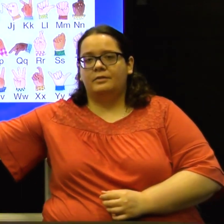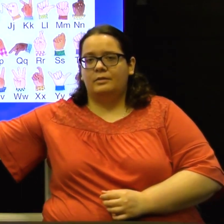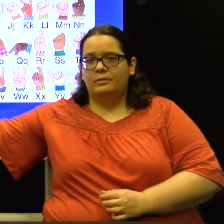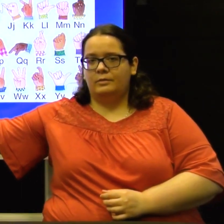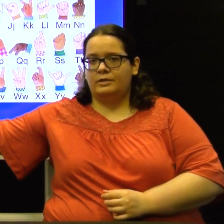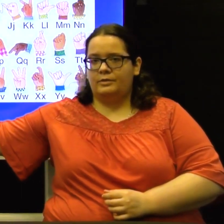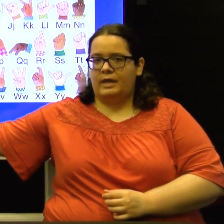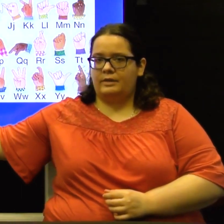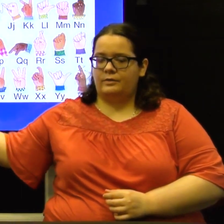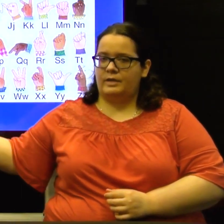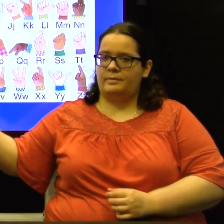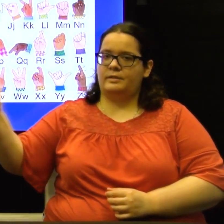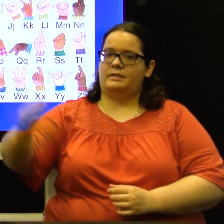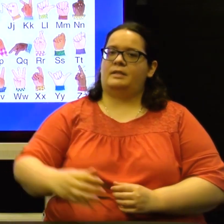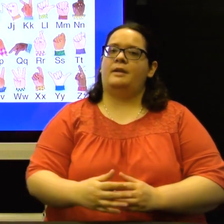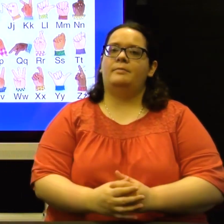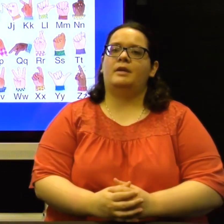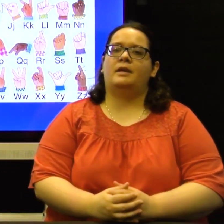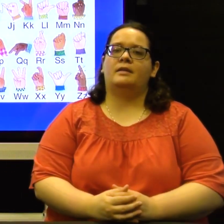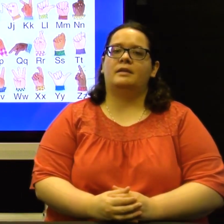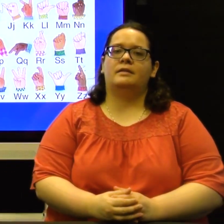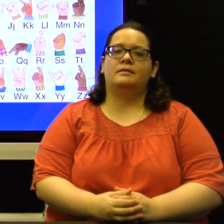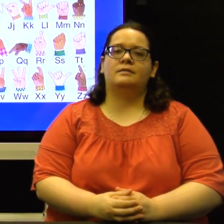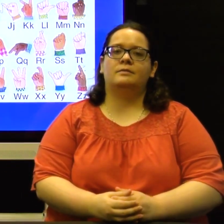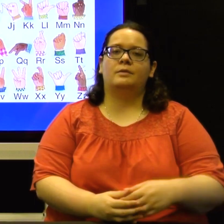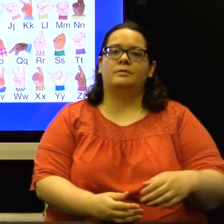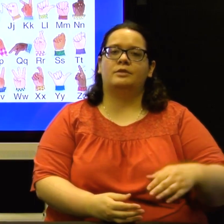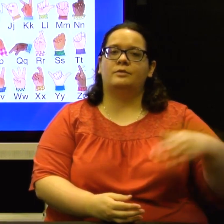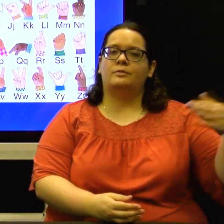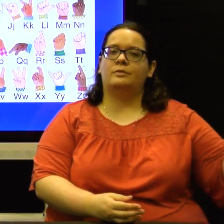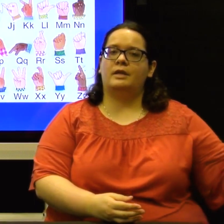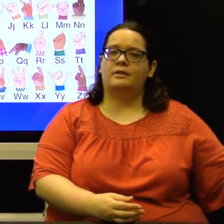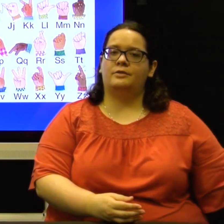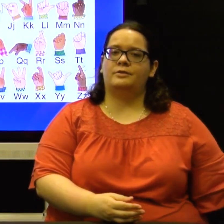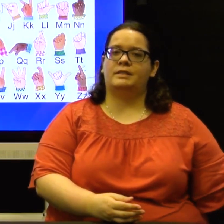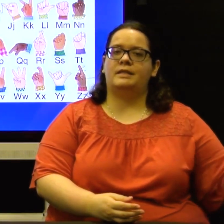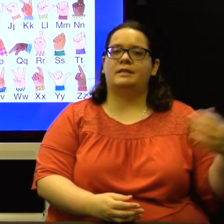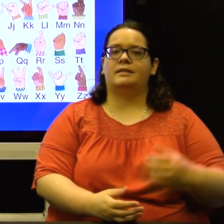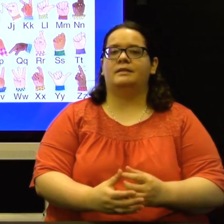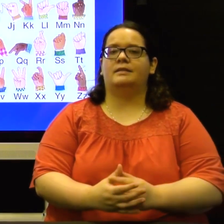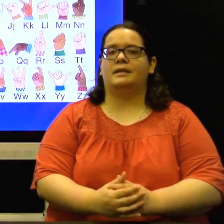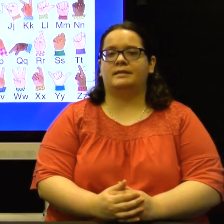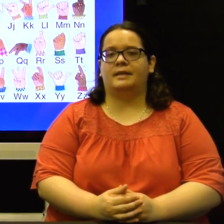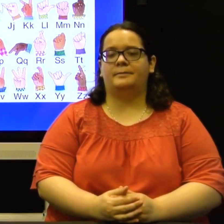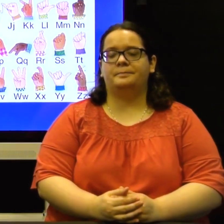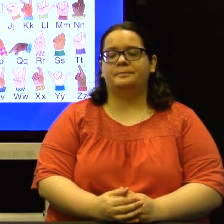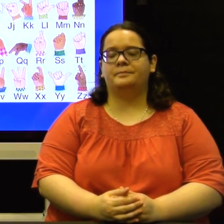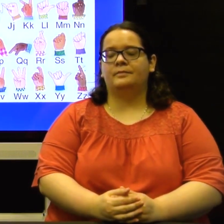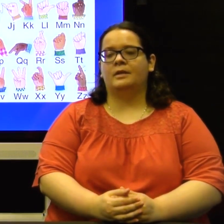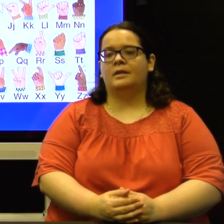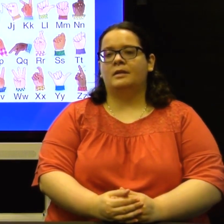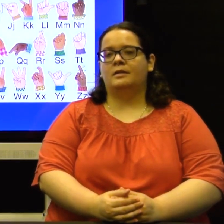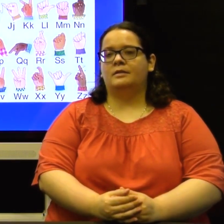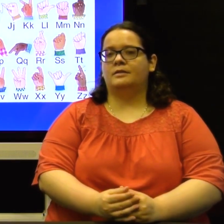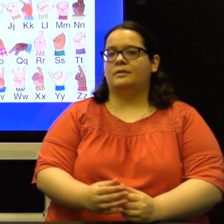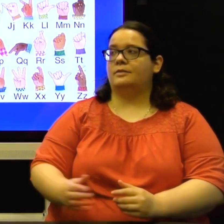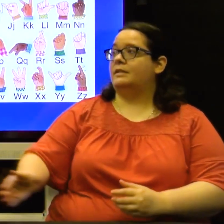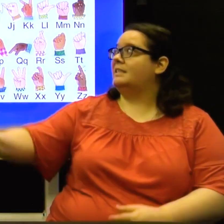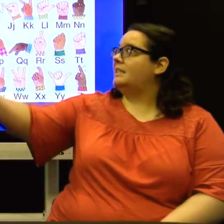We'll do A through M this time and then we will do N through Z next time. So, you can see